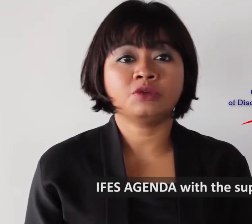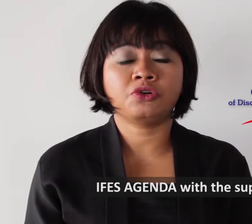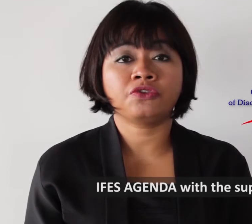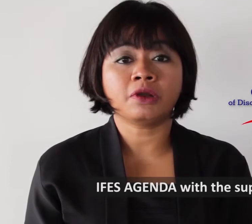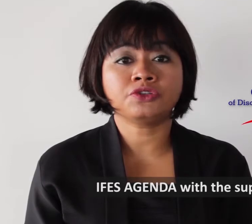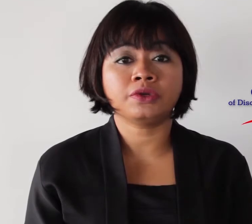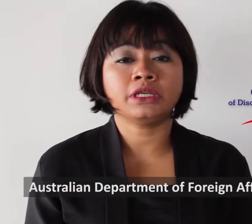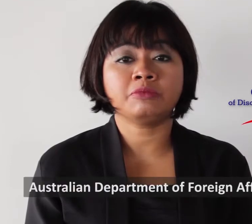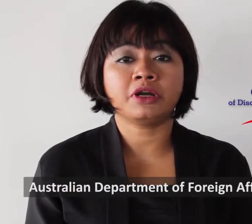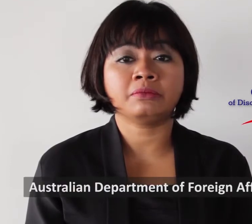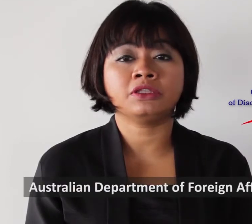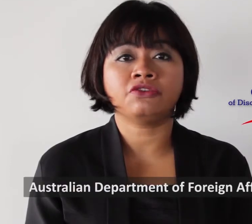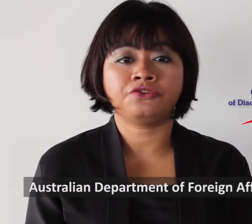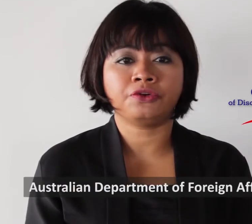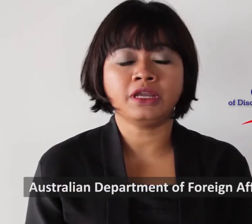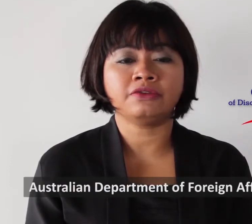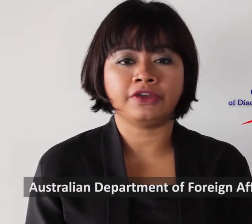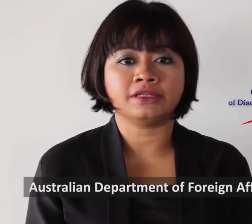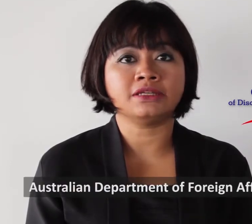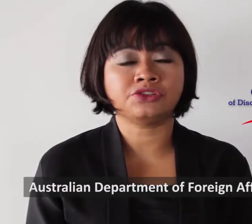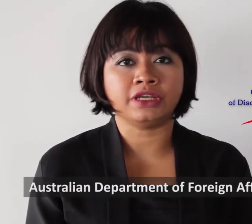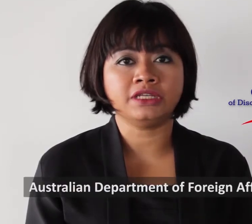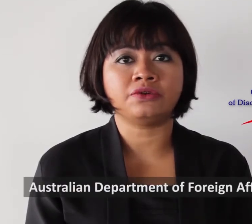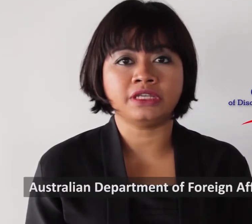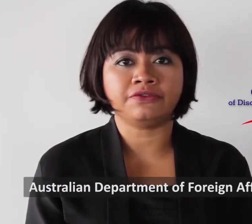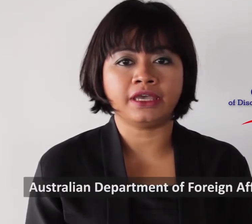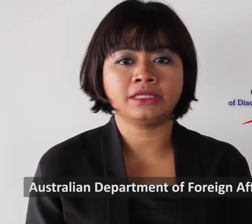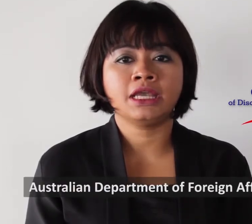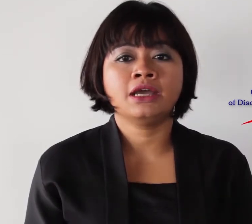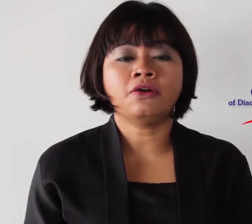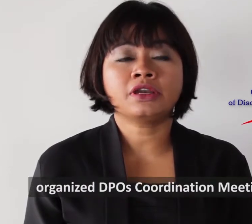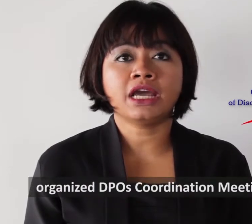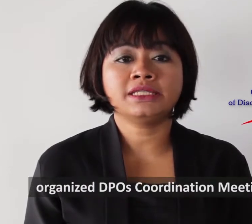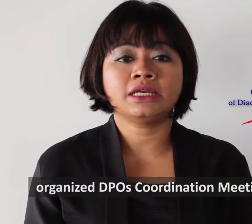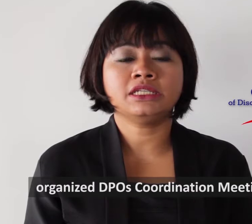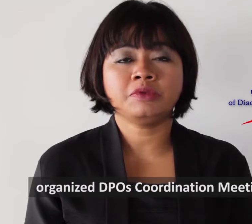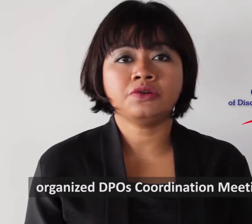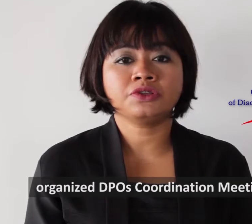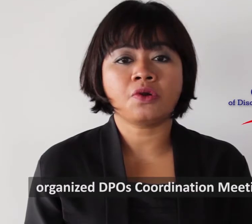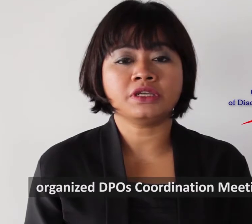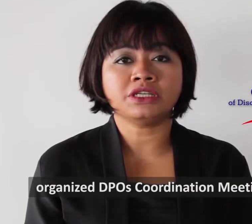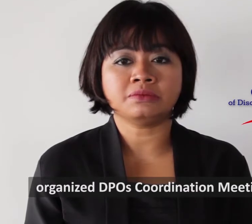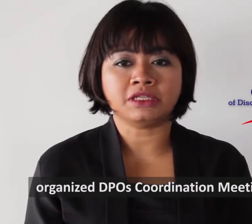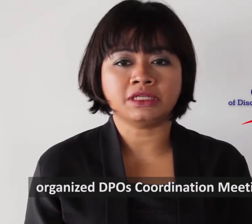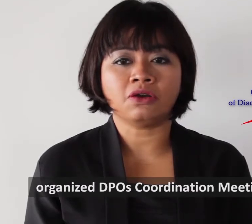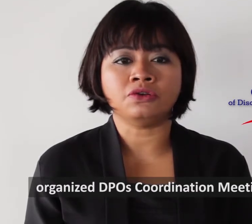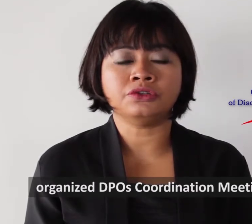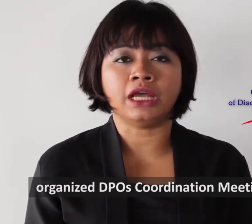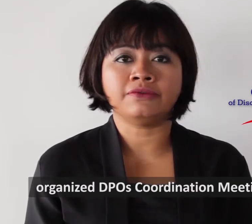the support from Australian Department of Foreign Affairs and Trade, or DFAT, organized DPO's Coordination Meeting on July